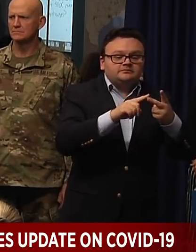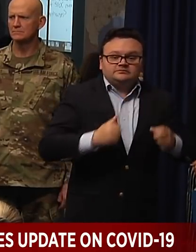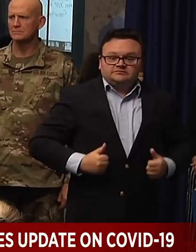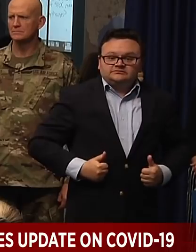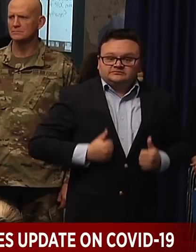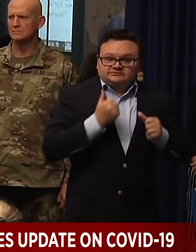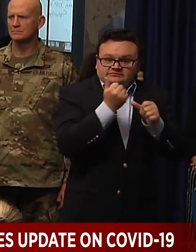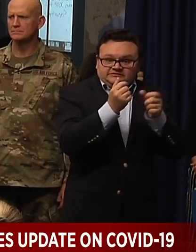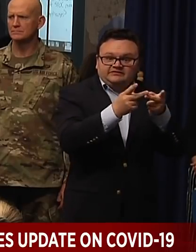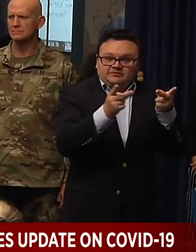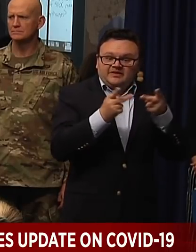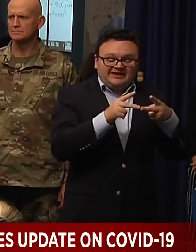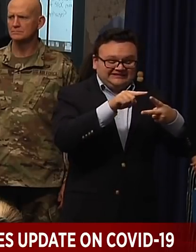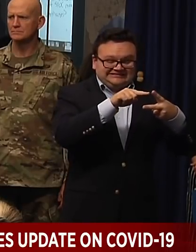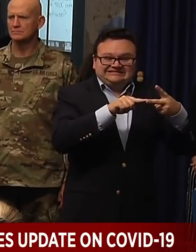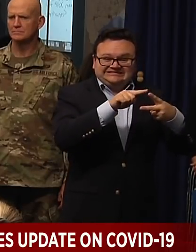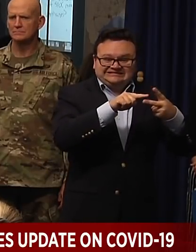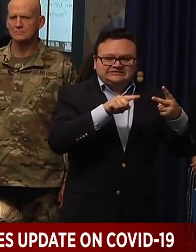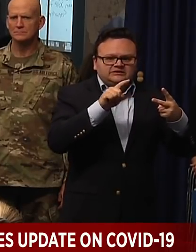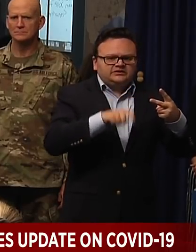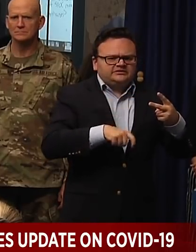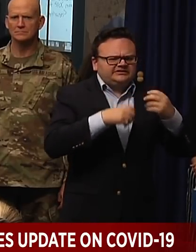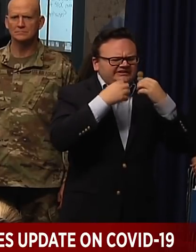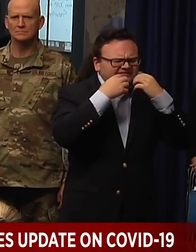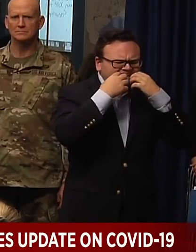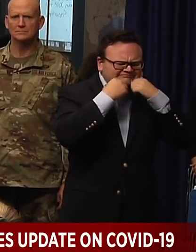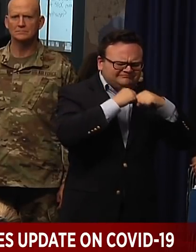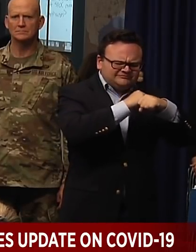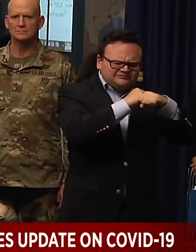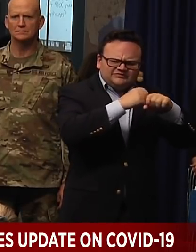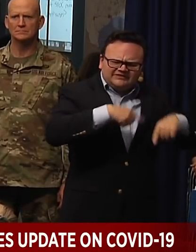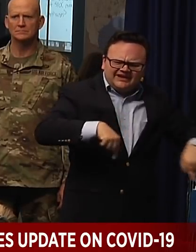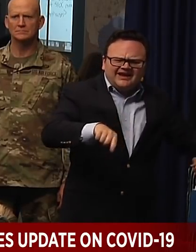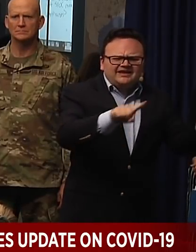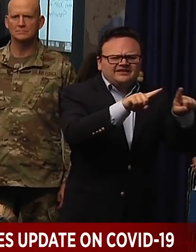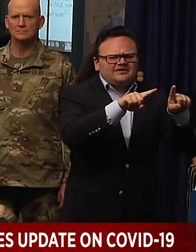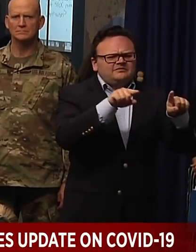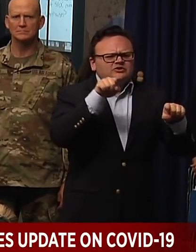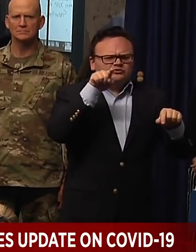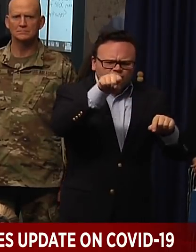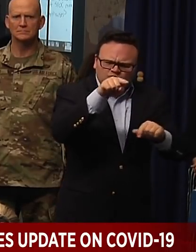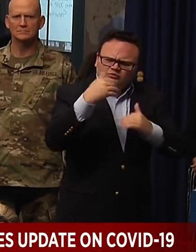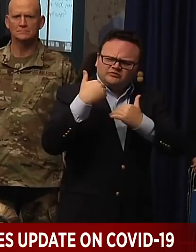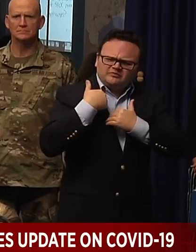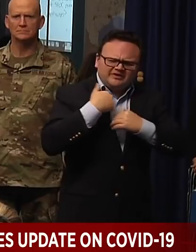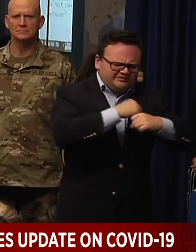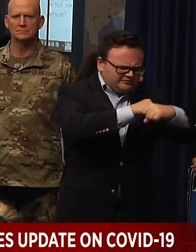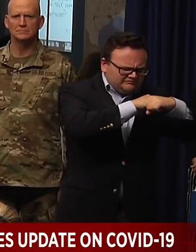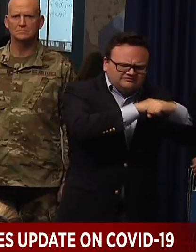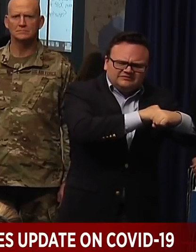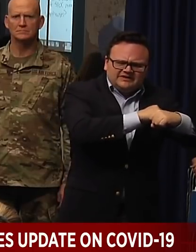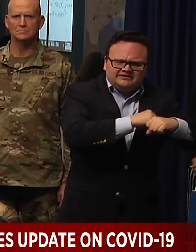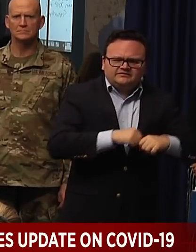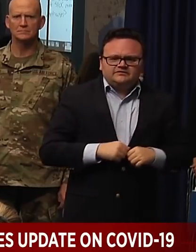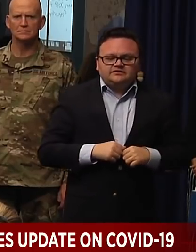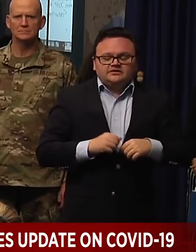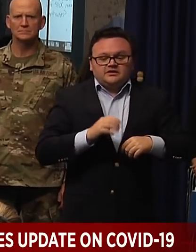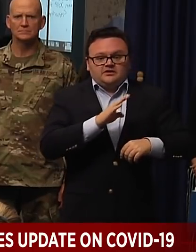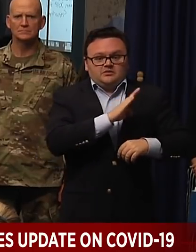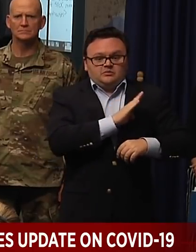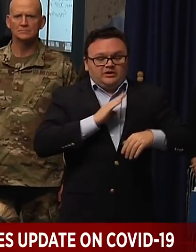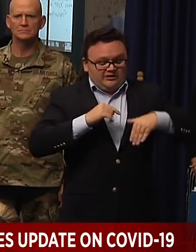protect your residents. This is a virus that is in certain communities spreading in Florida, and Broward is one of them.